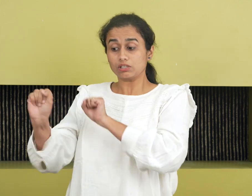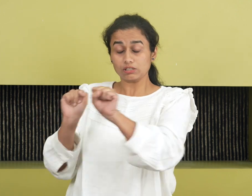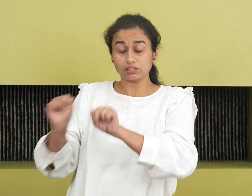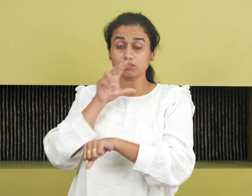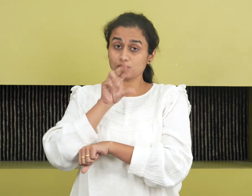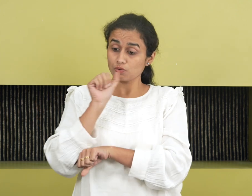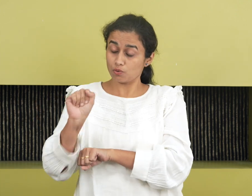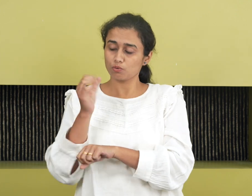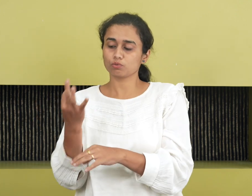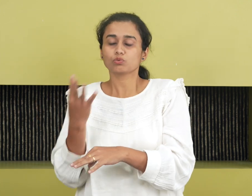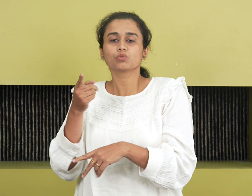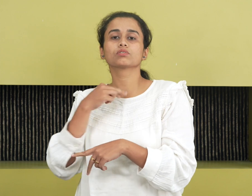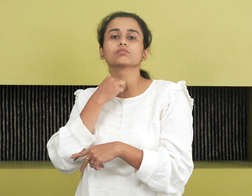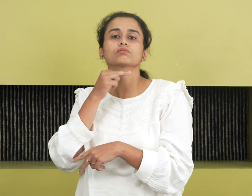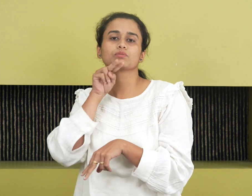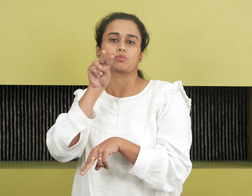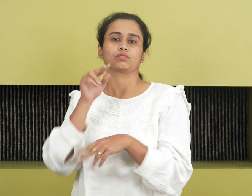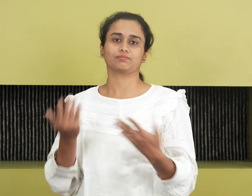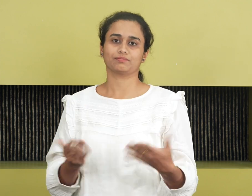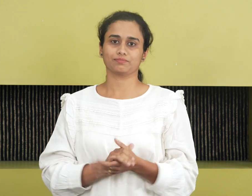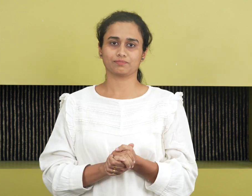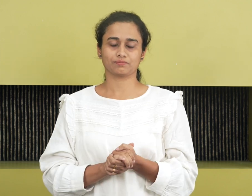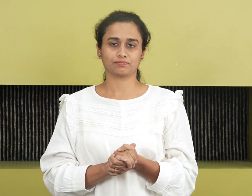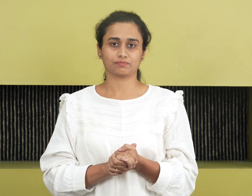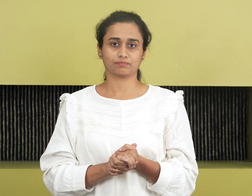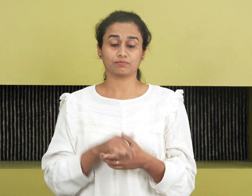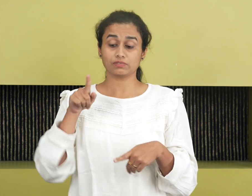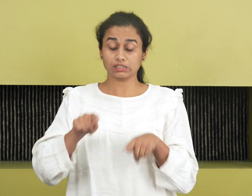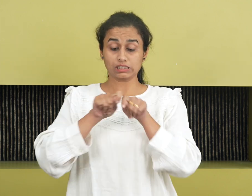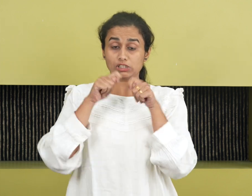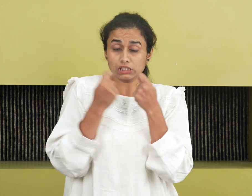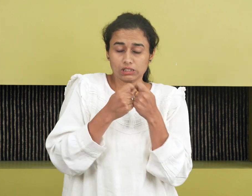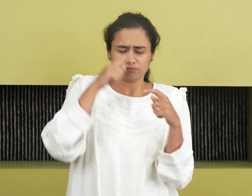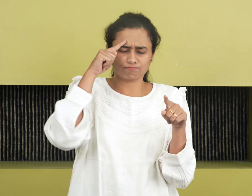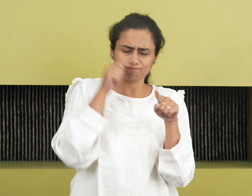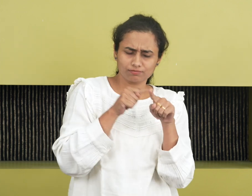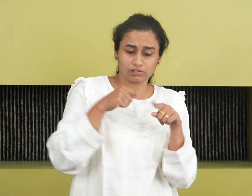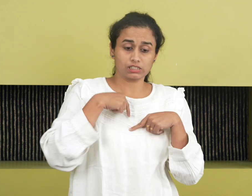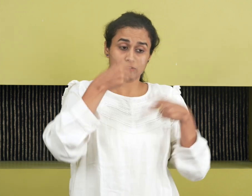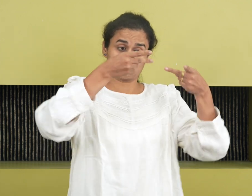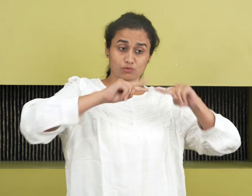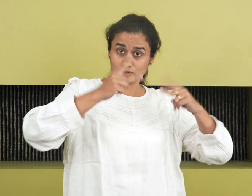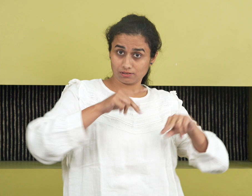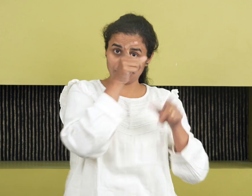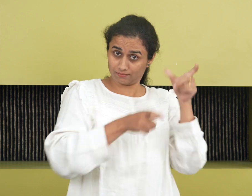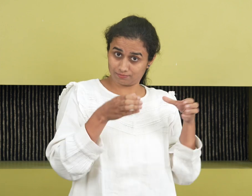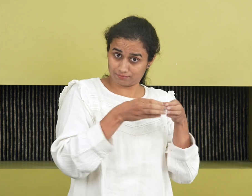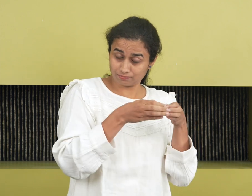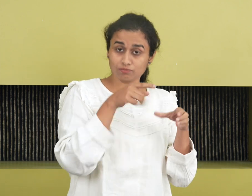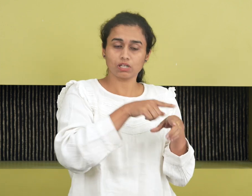unique tongue. A team of dedicated translators has been working to